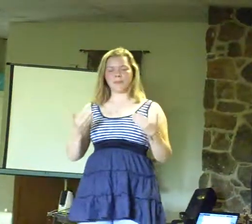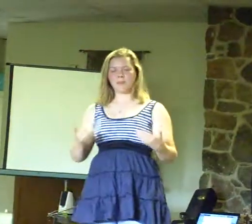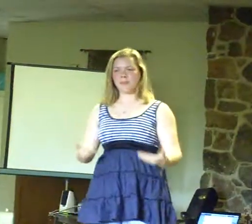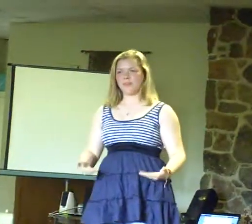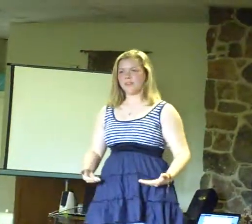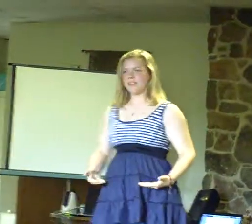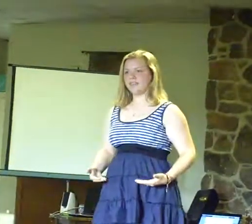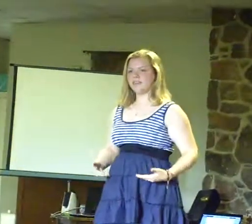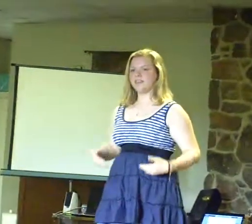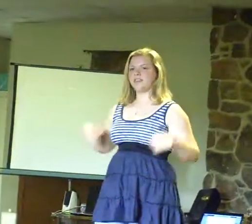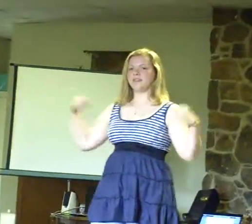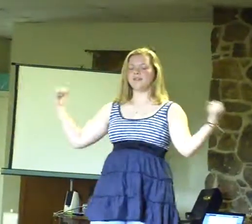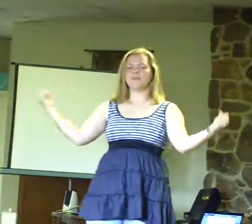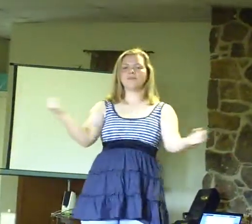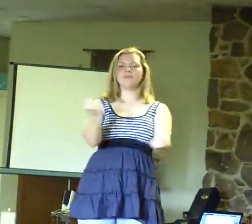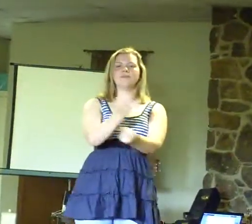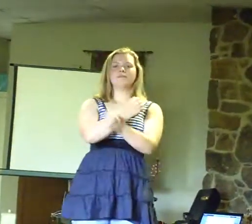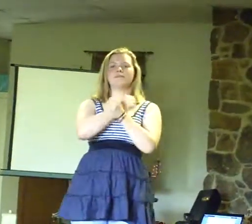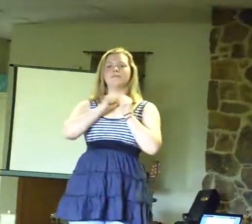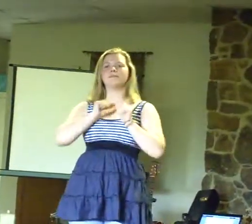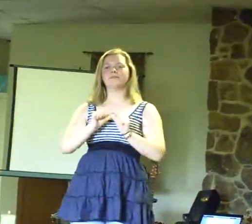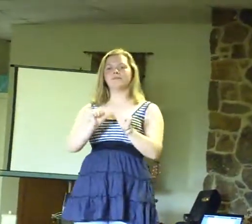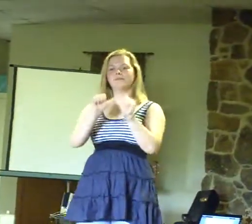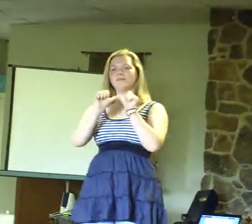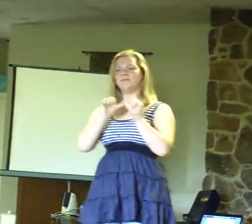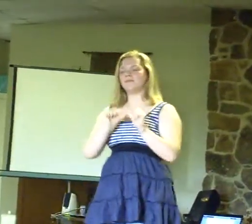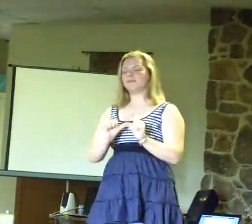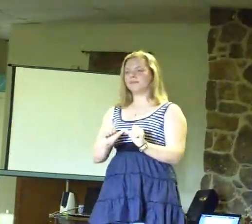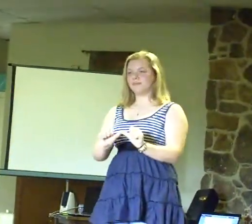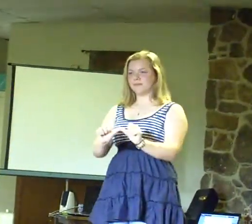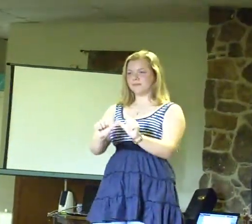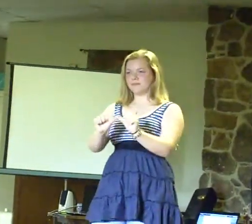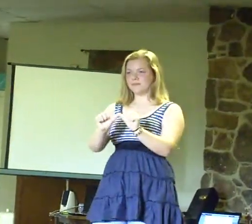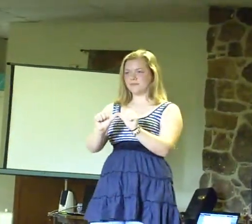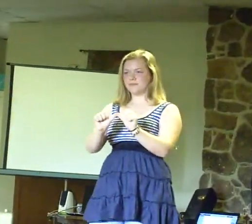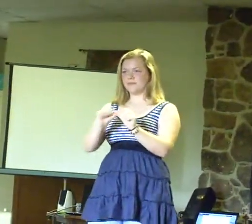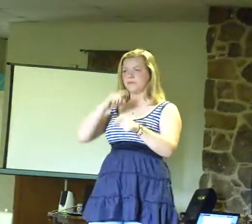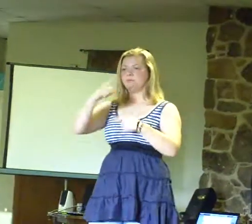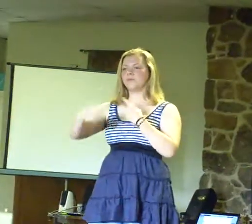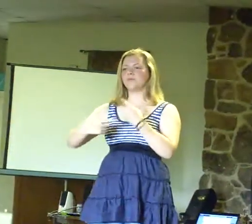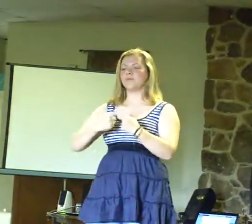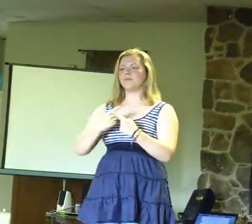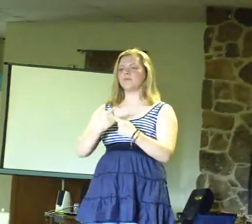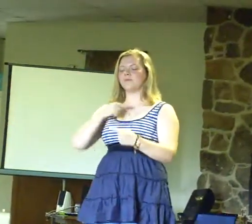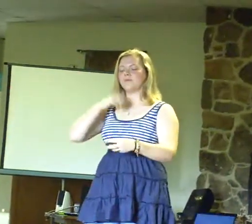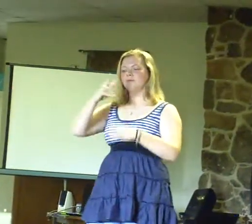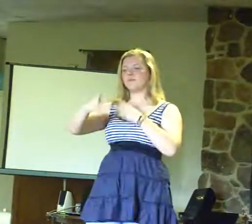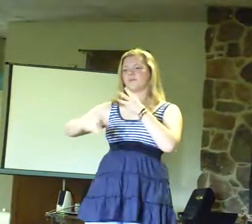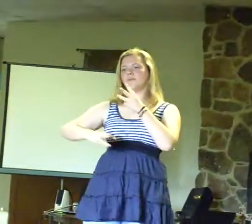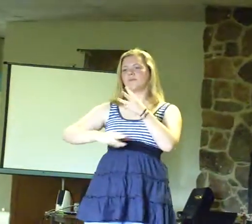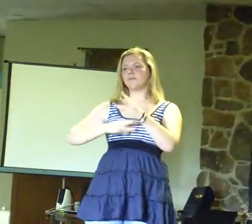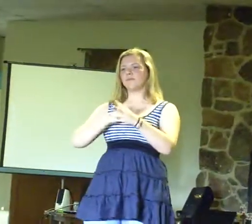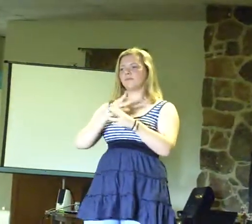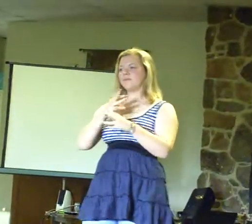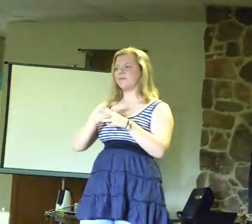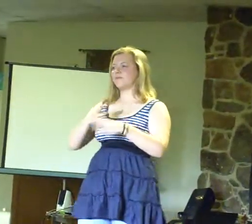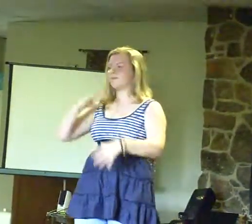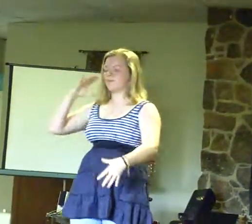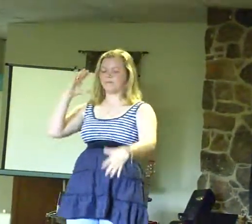me. They hold me still. When my world is